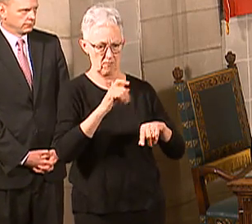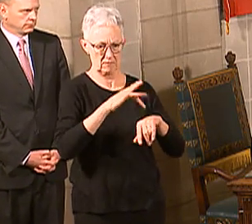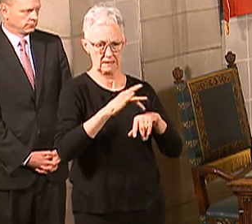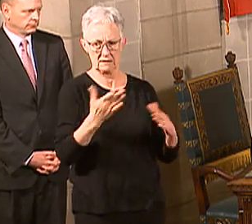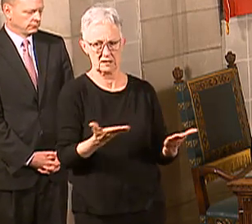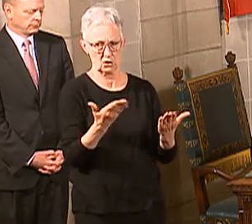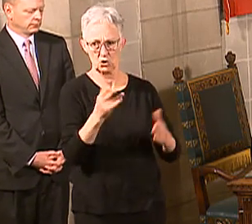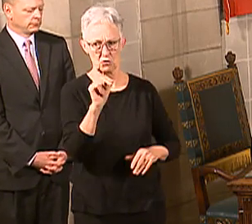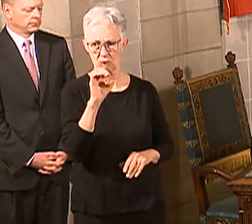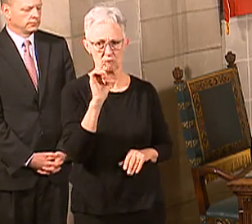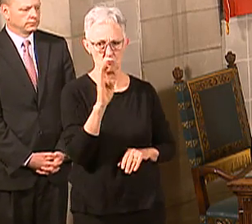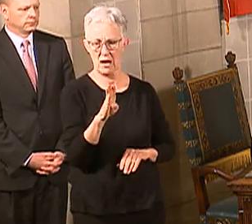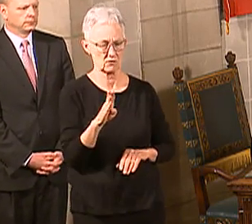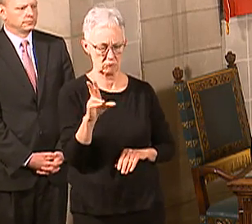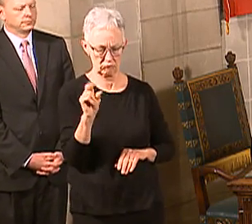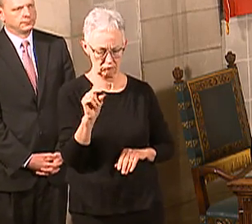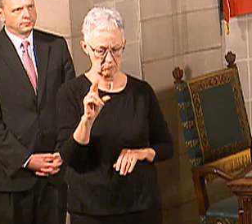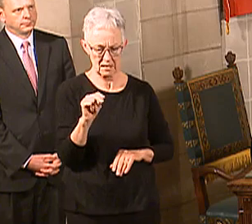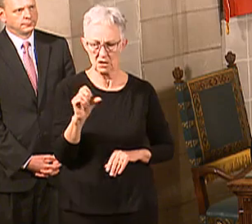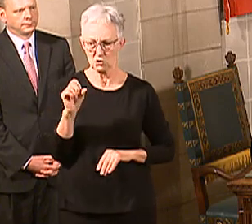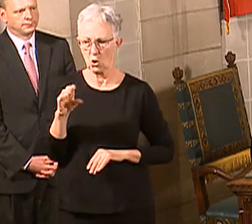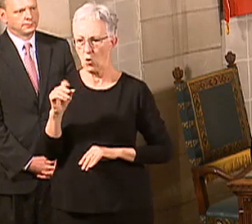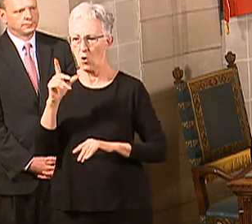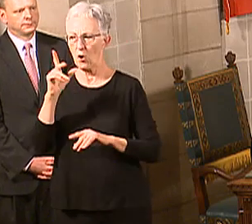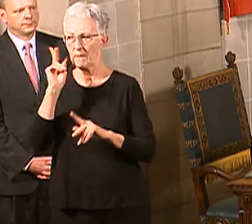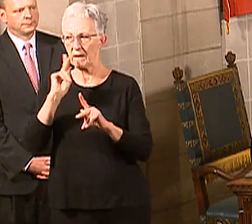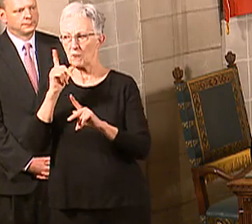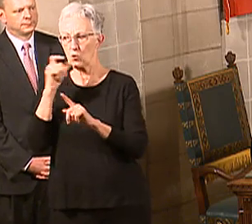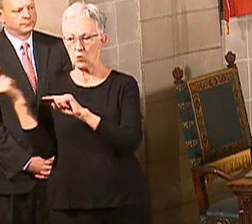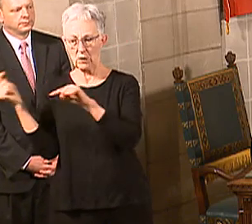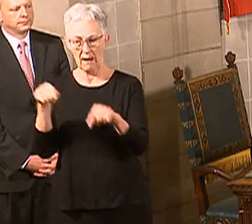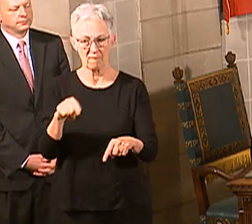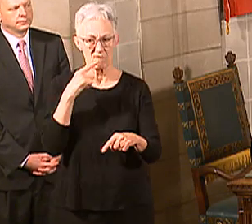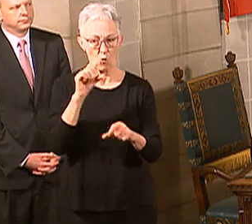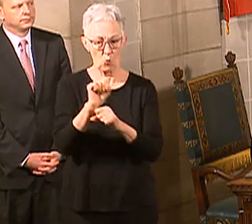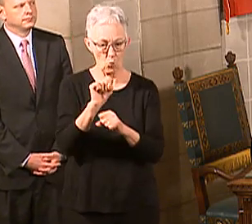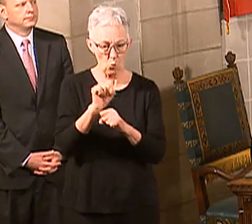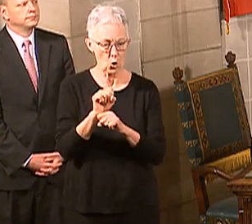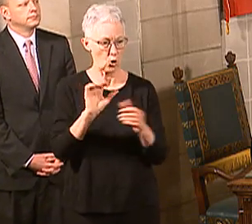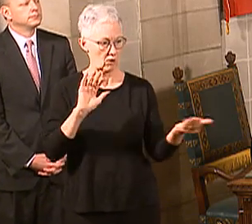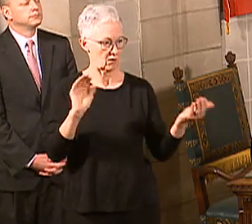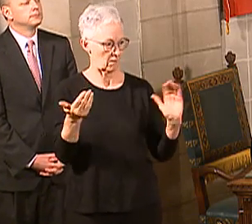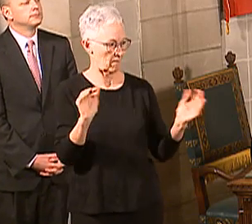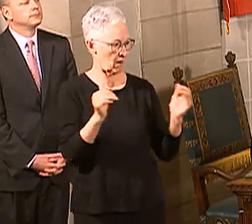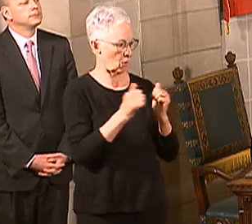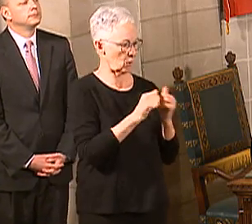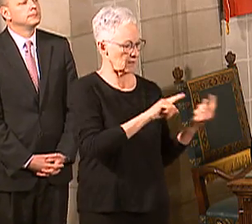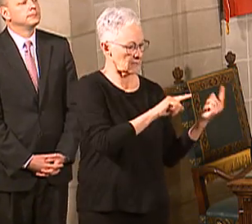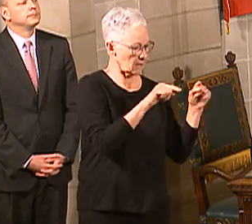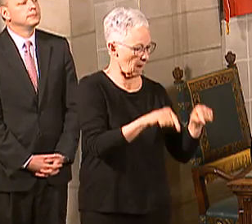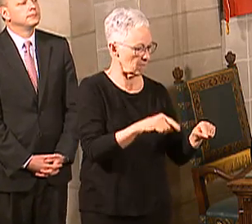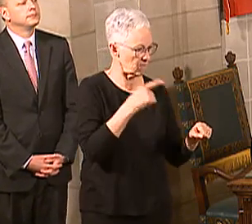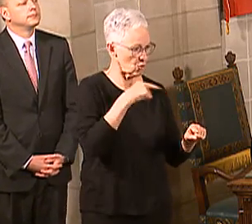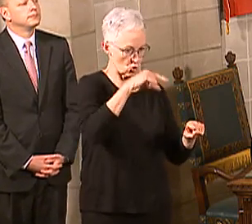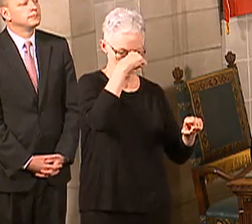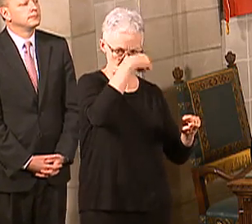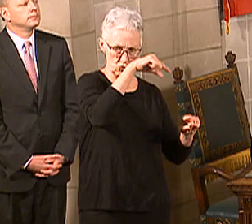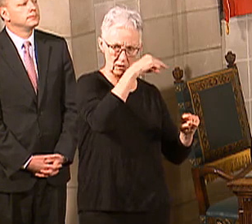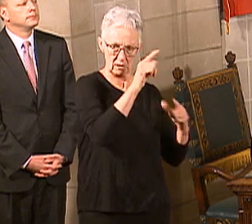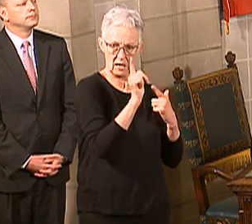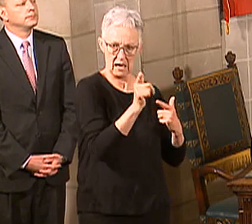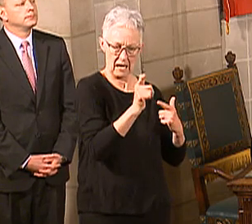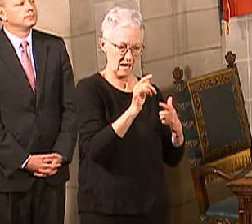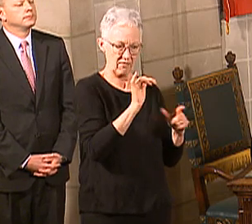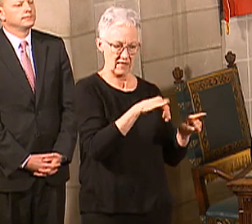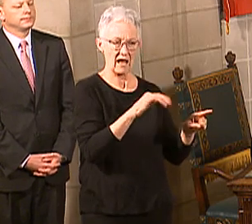for a job versus somebody who's coming here for recreation. But I think it's a great point that we will need to discuss with TC Energy with regard to